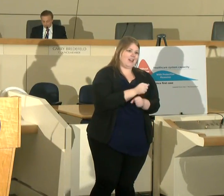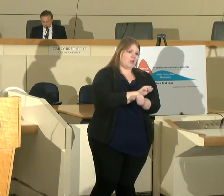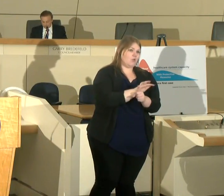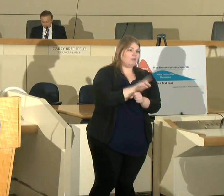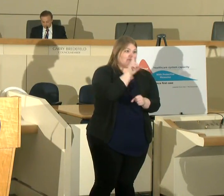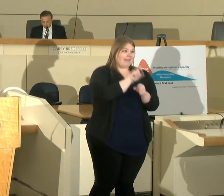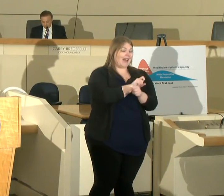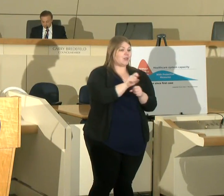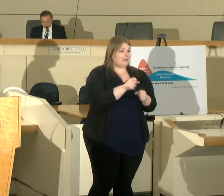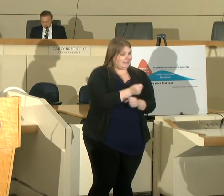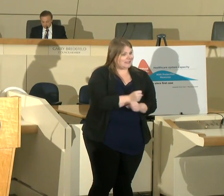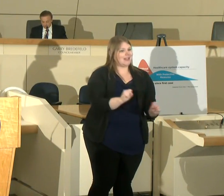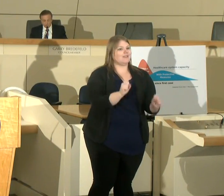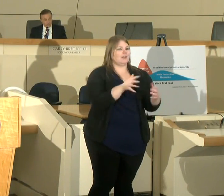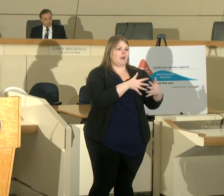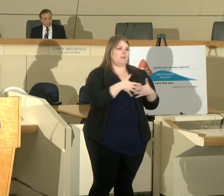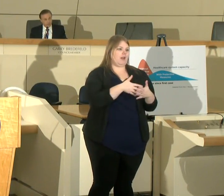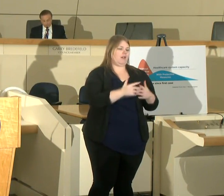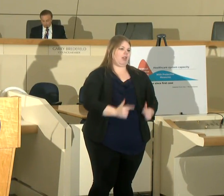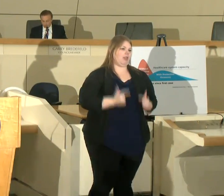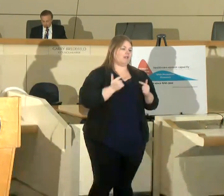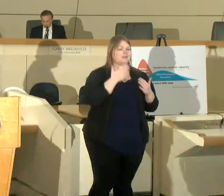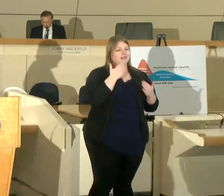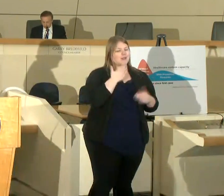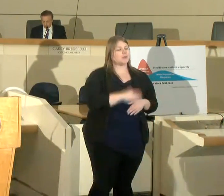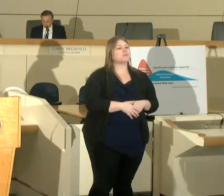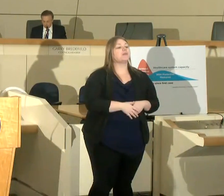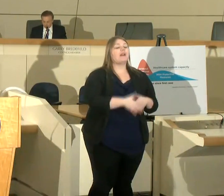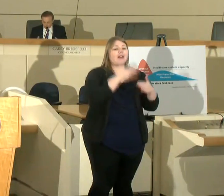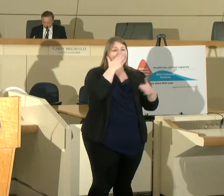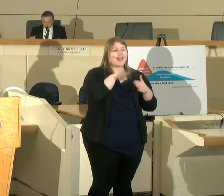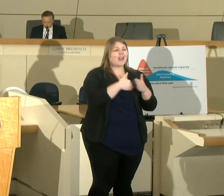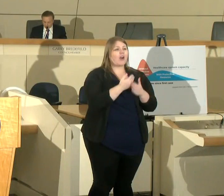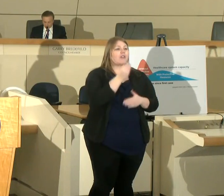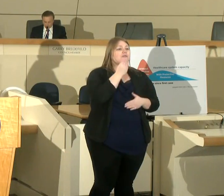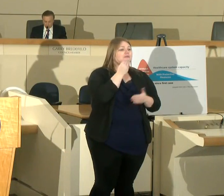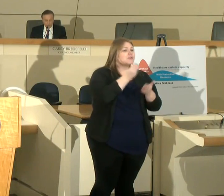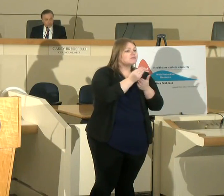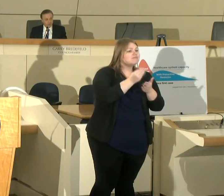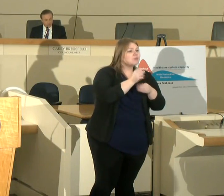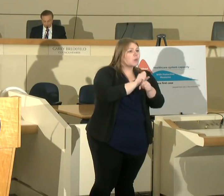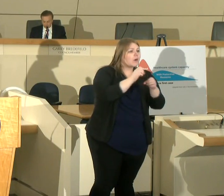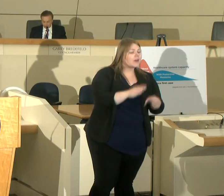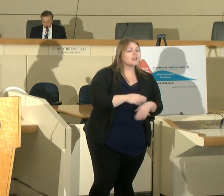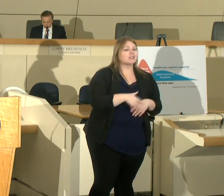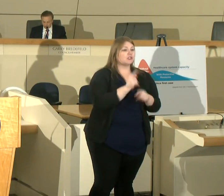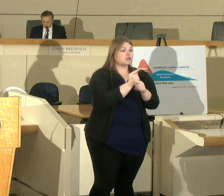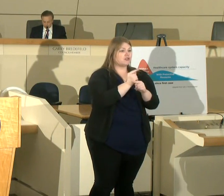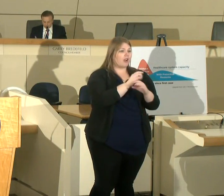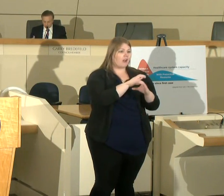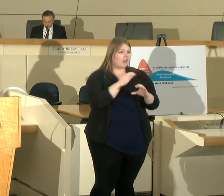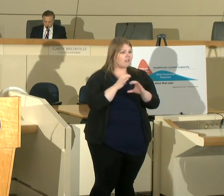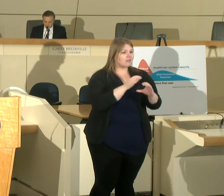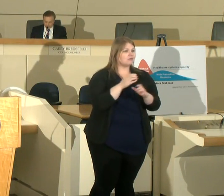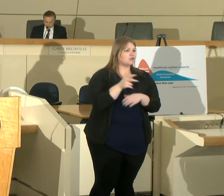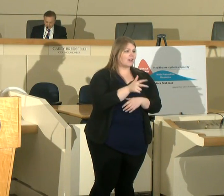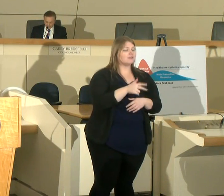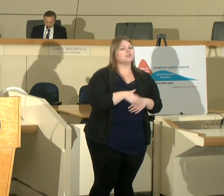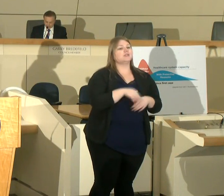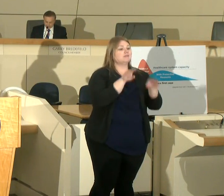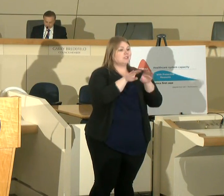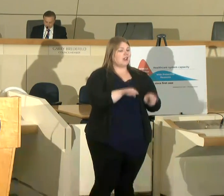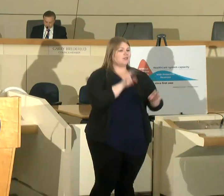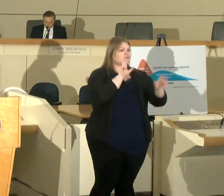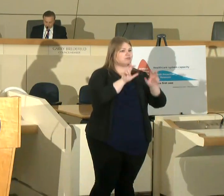saving American lives and want to thank the grocery workers and delivery workers and truck drivers keeping the shelves stock and essential supplies